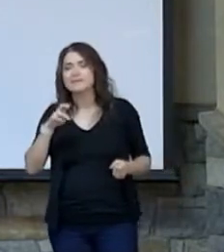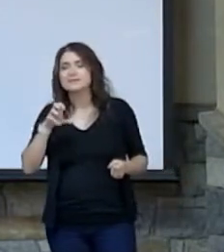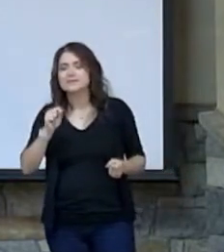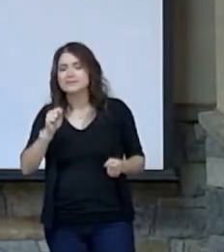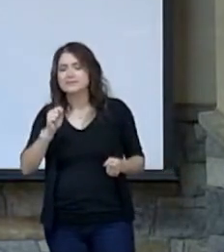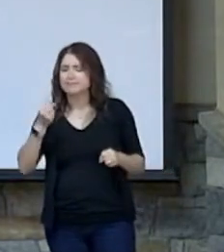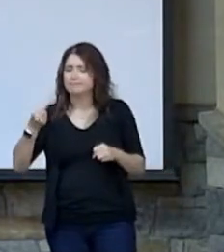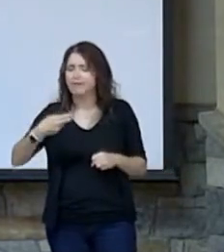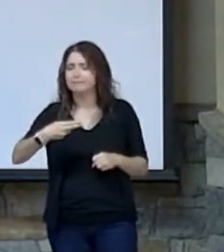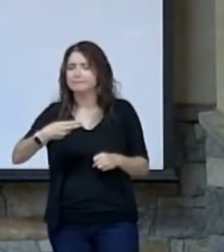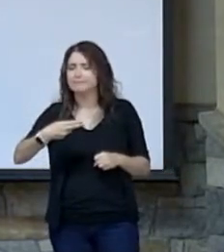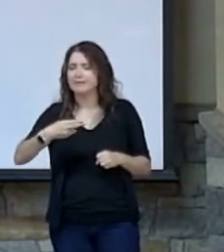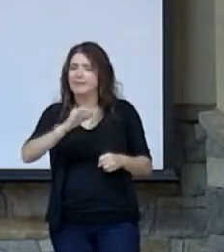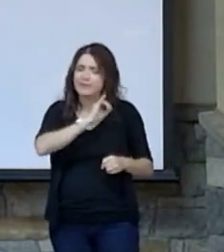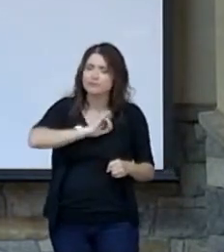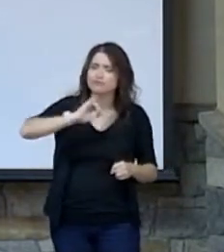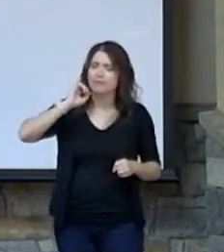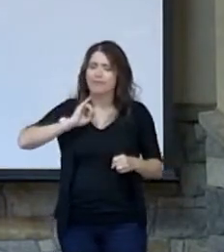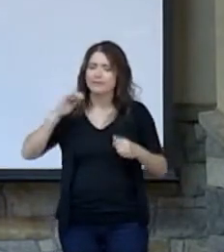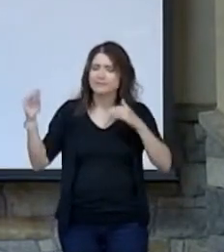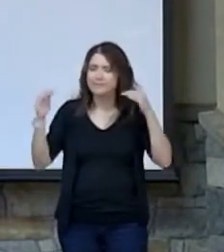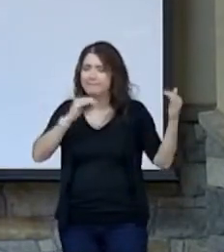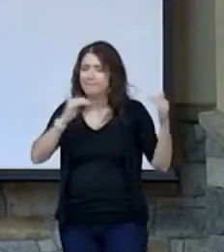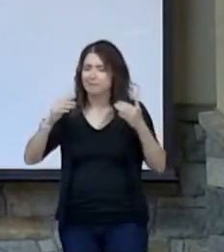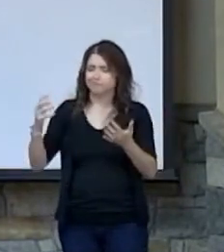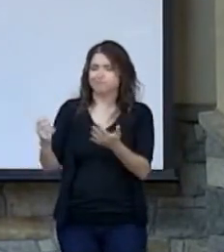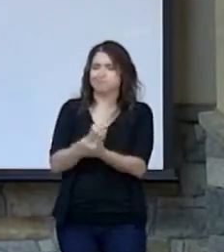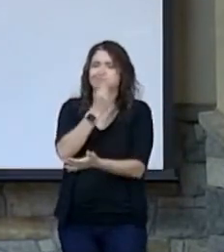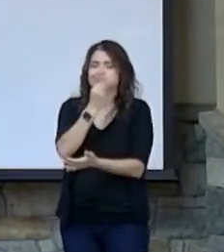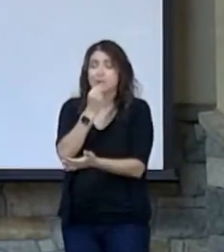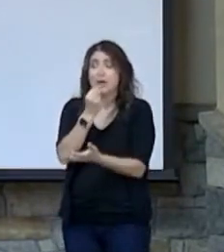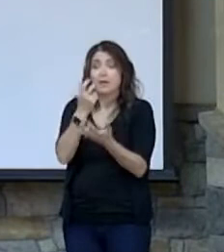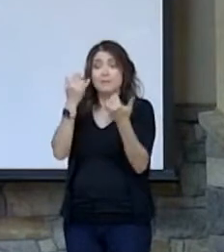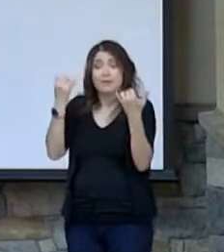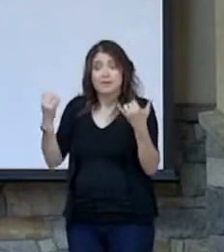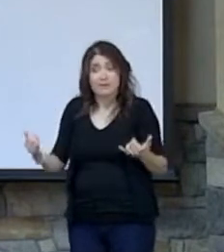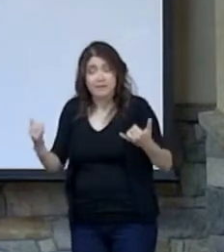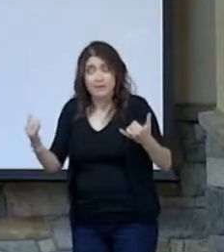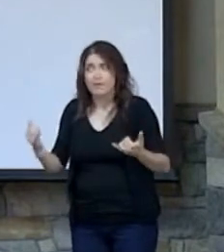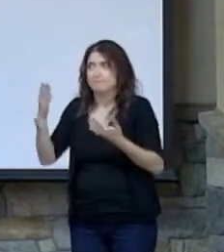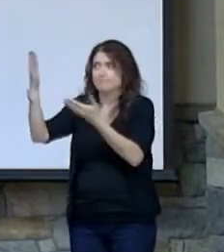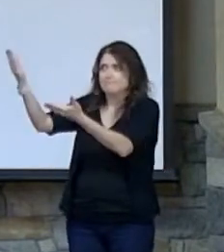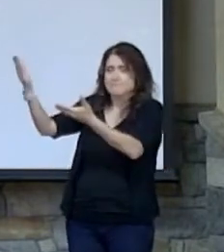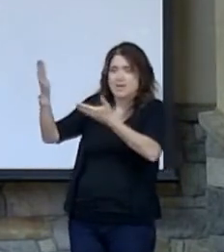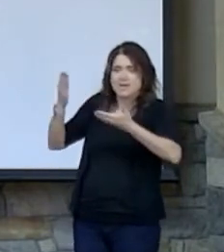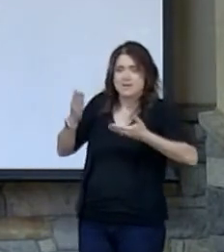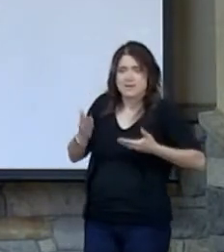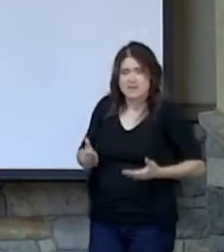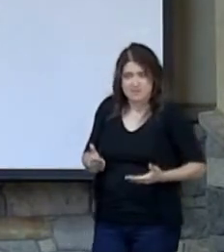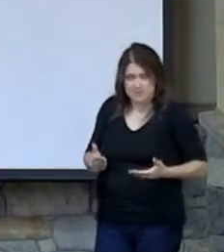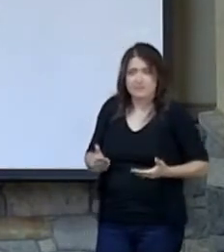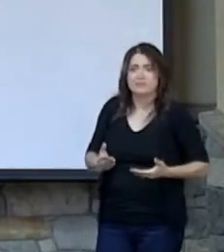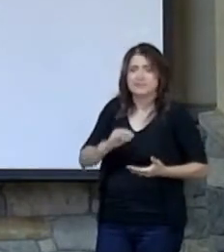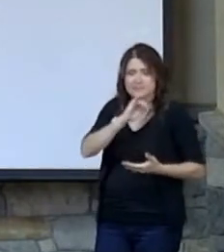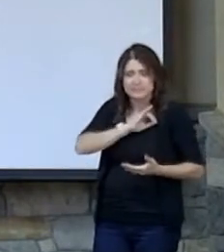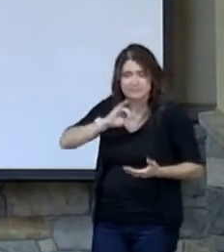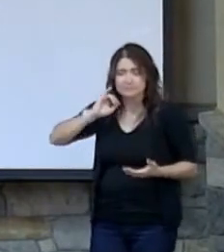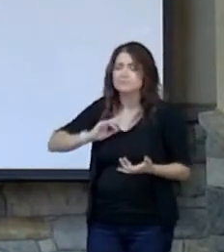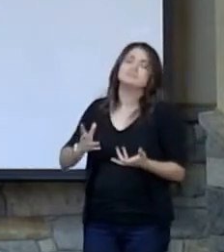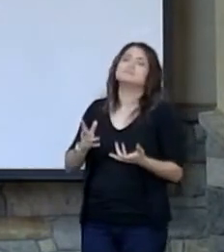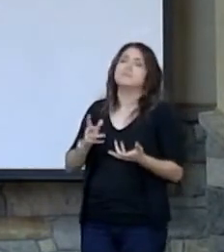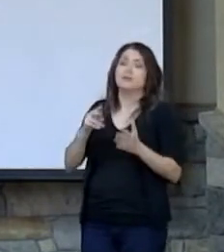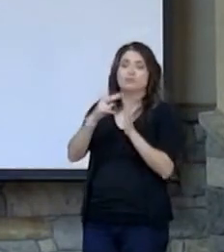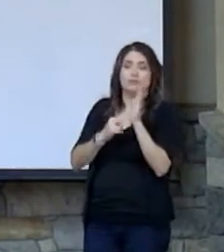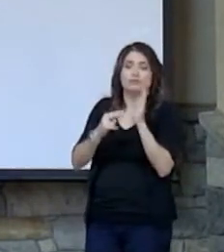battle, and they had captured the Ark of the Covenant. And now the Ark was returning back to Jerusalem. And we read these words in